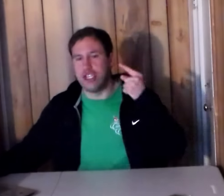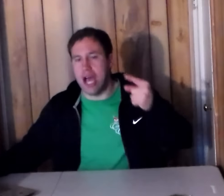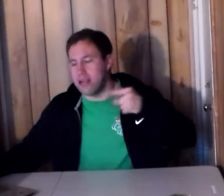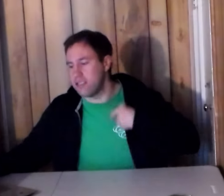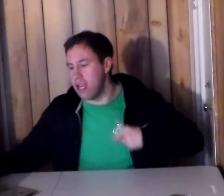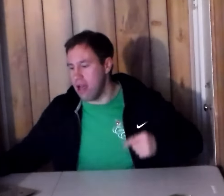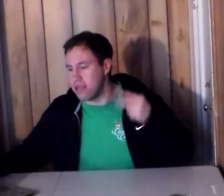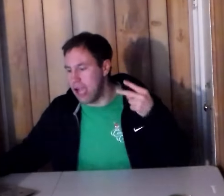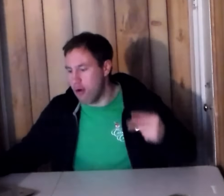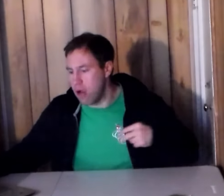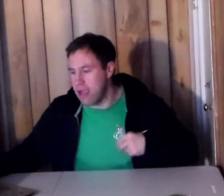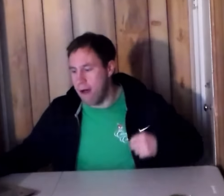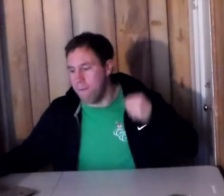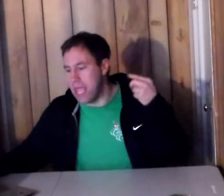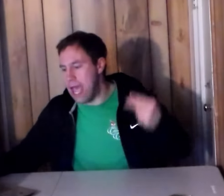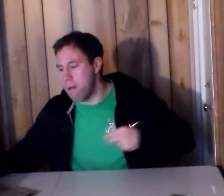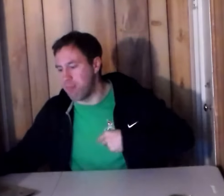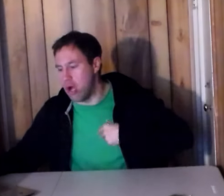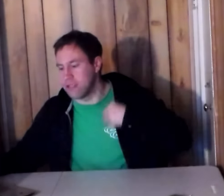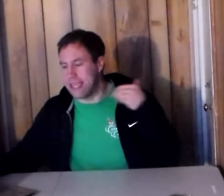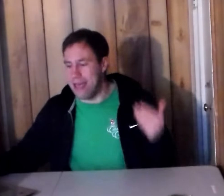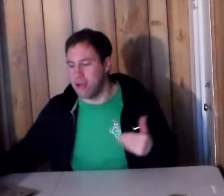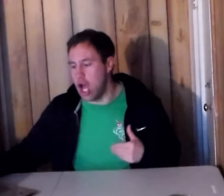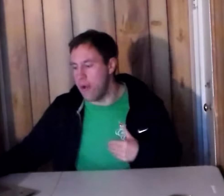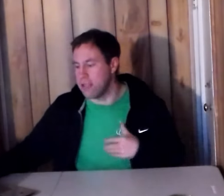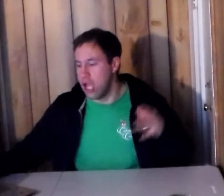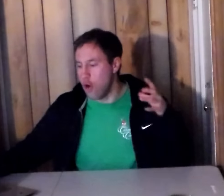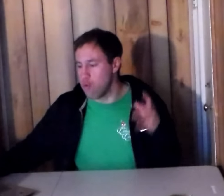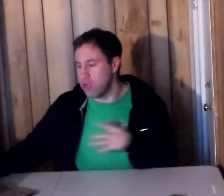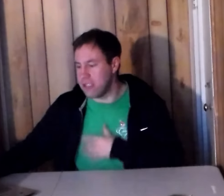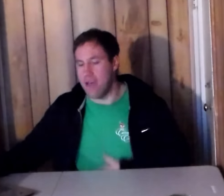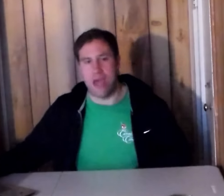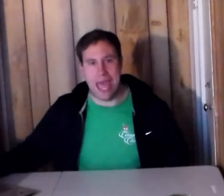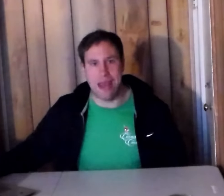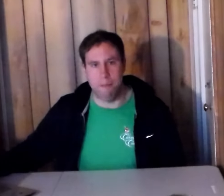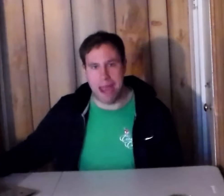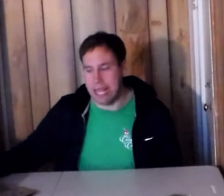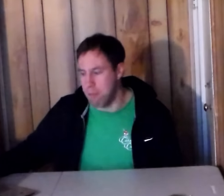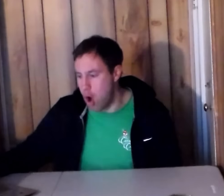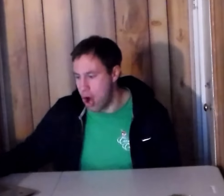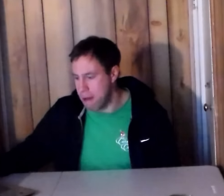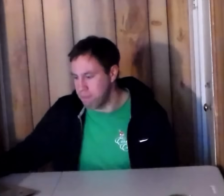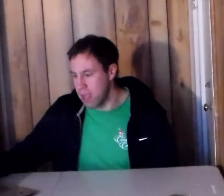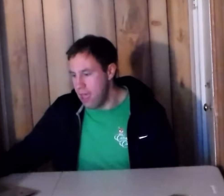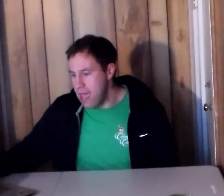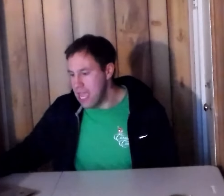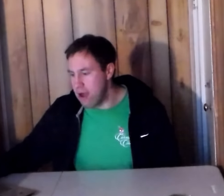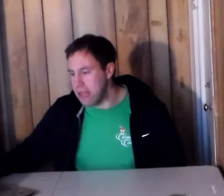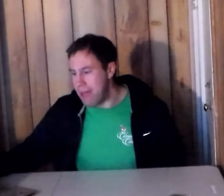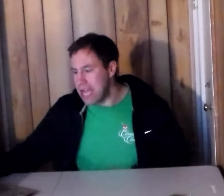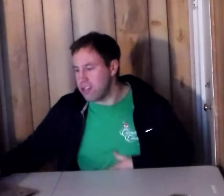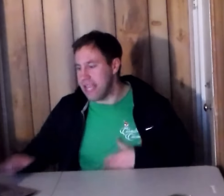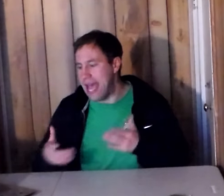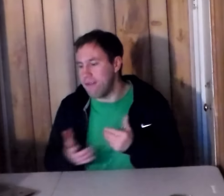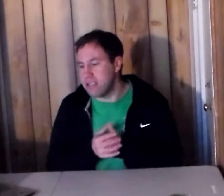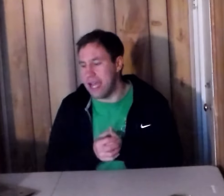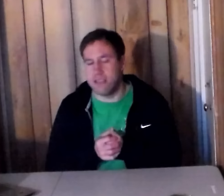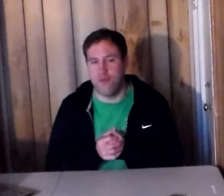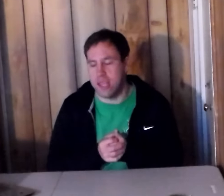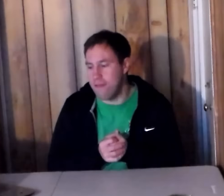John Cena, Del Rio, Ambrose, Kevin Owens, Rusev, and many more. Here are the matches advertised for